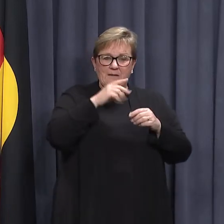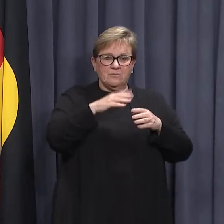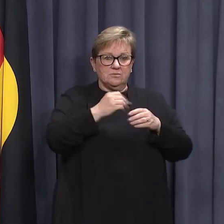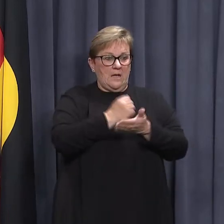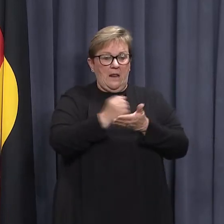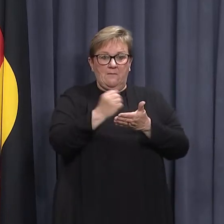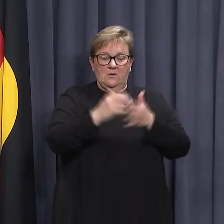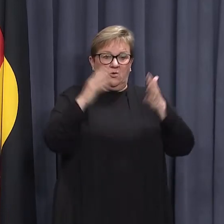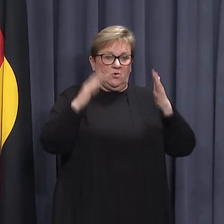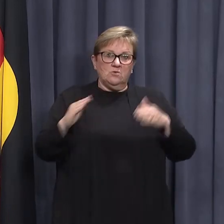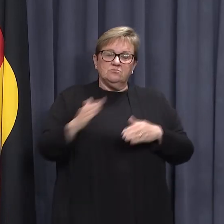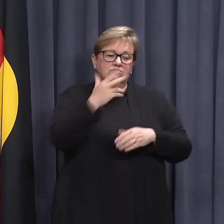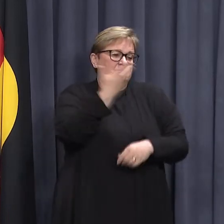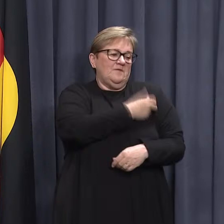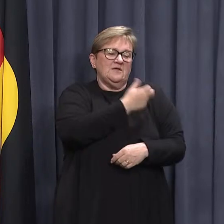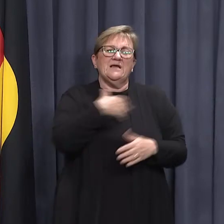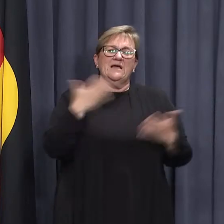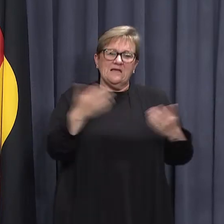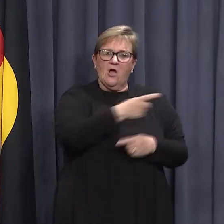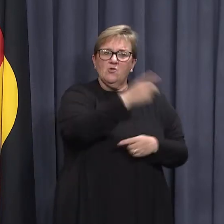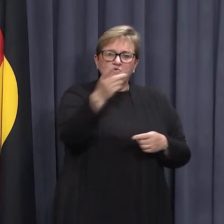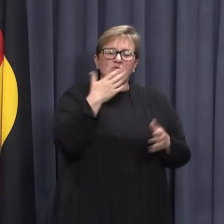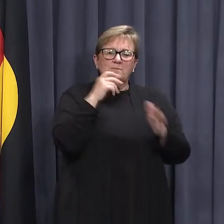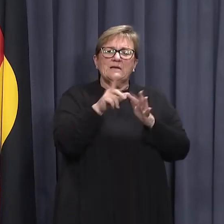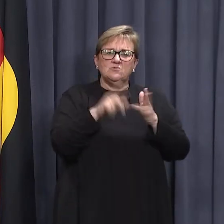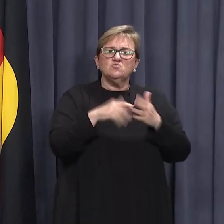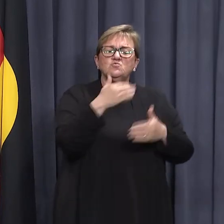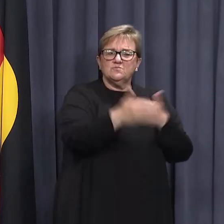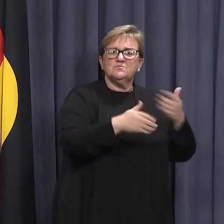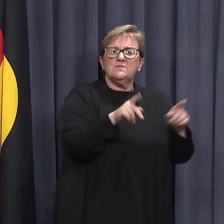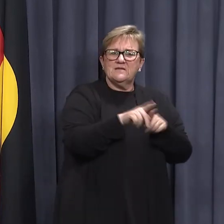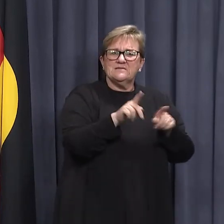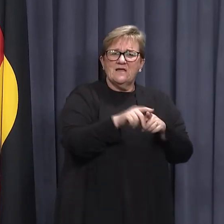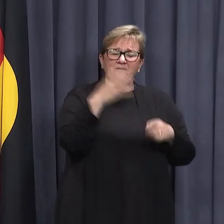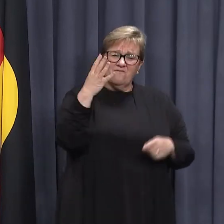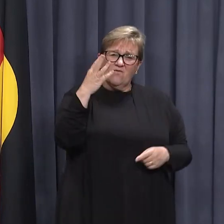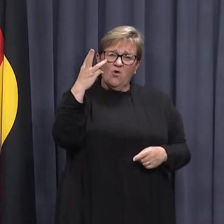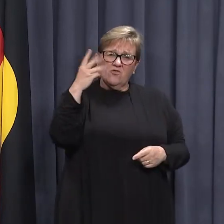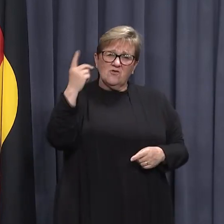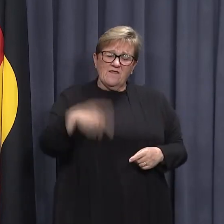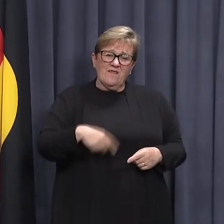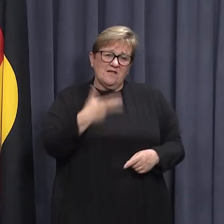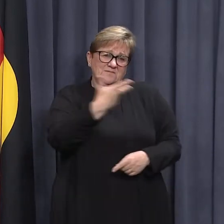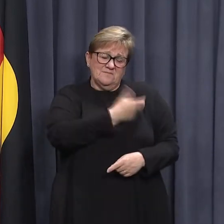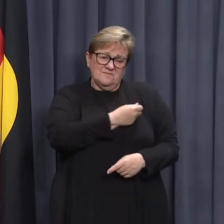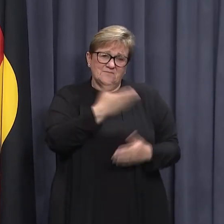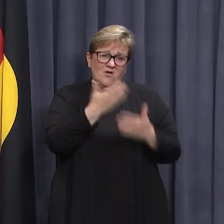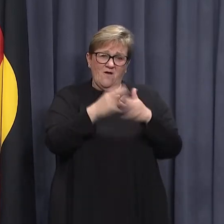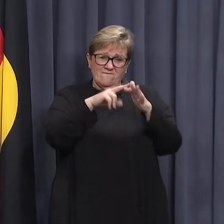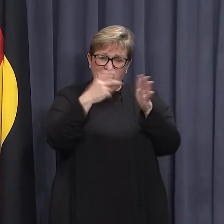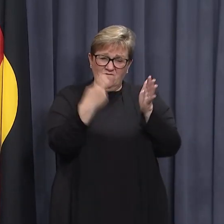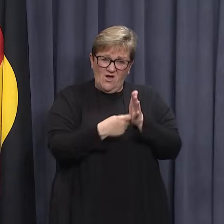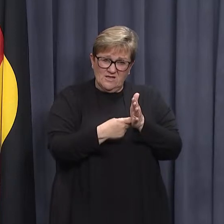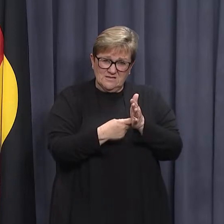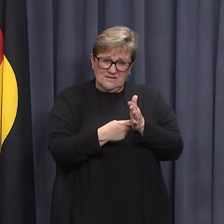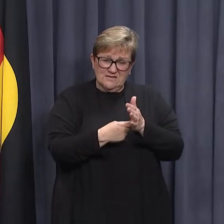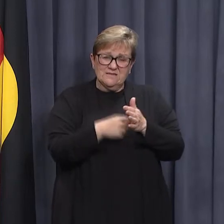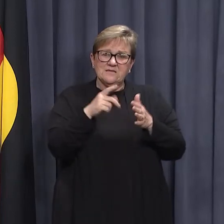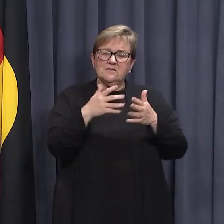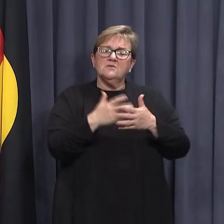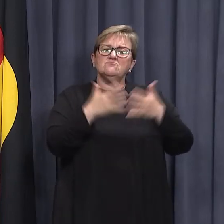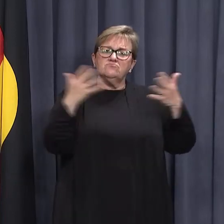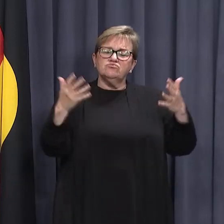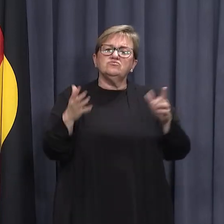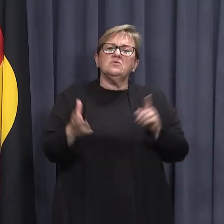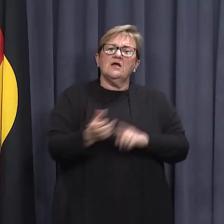getting vaccinated and I'd encourage everyone to keep this up. More than 43,000 doses were administered on Friday and this is a